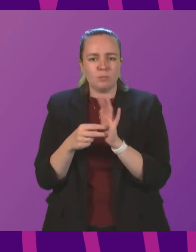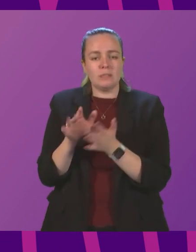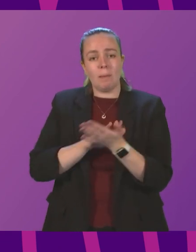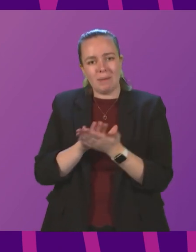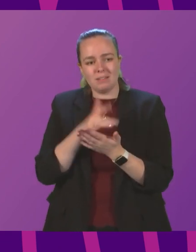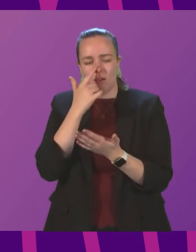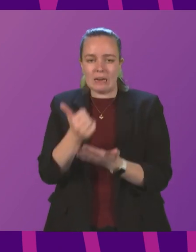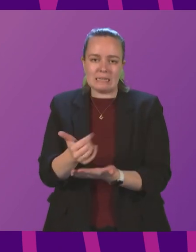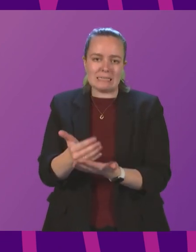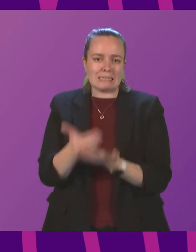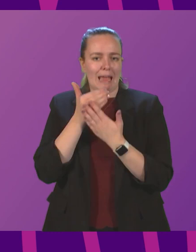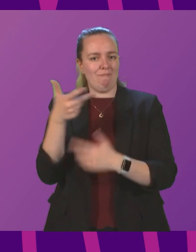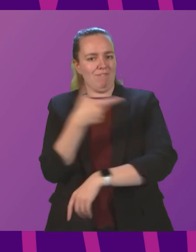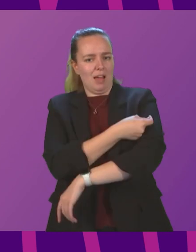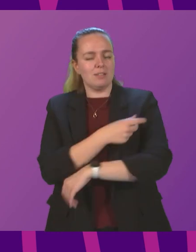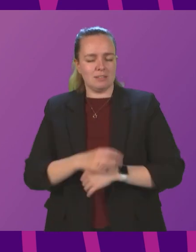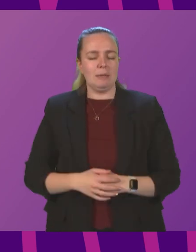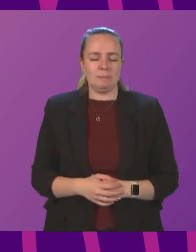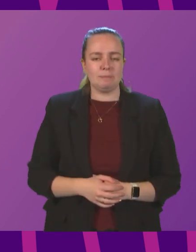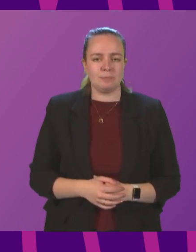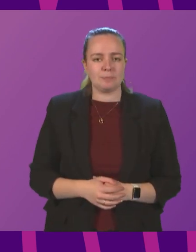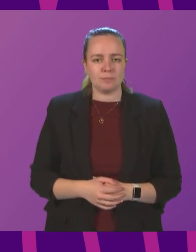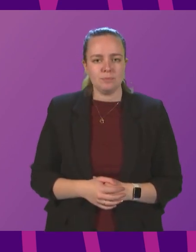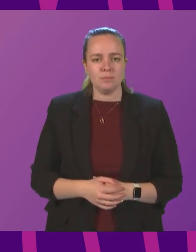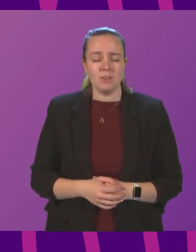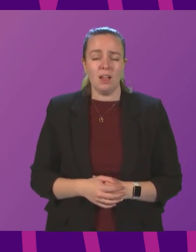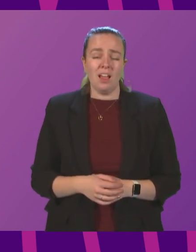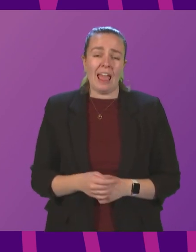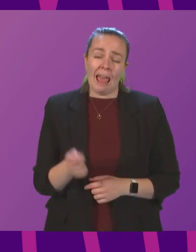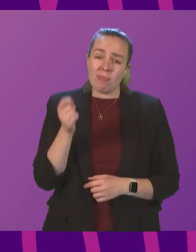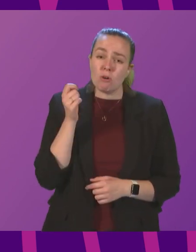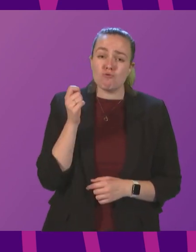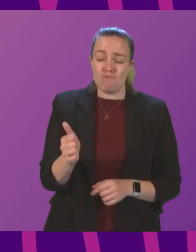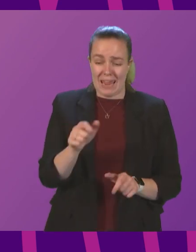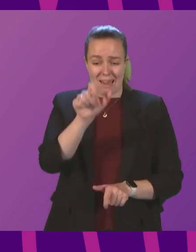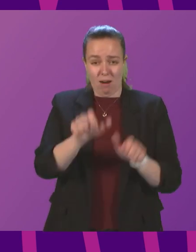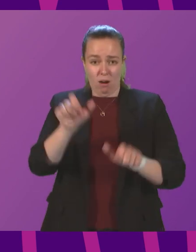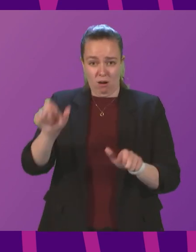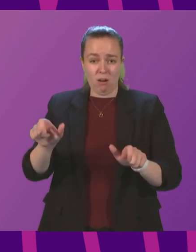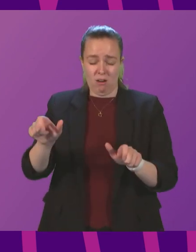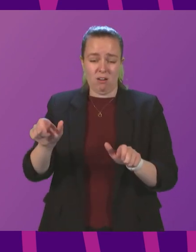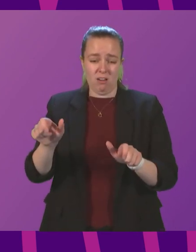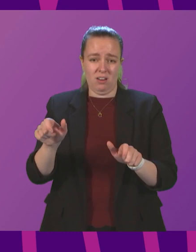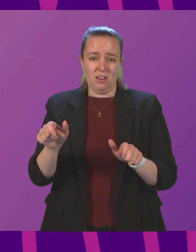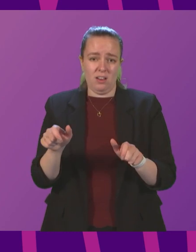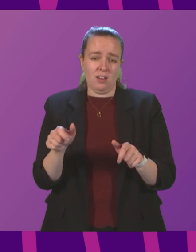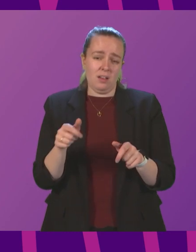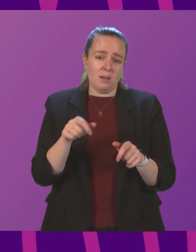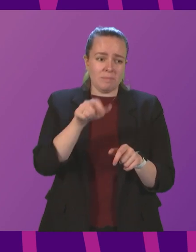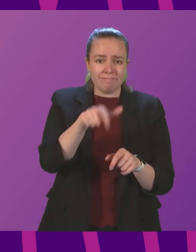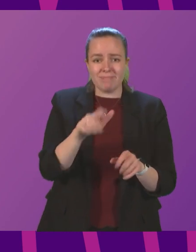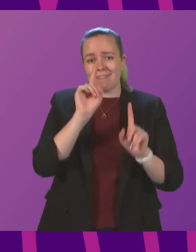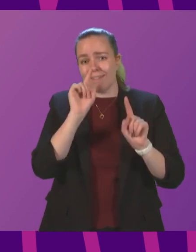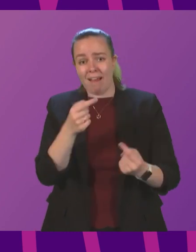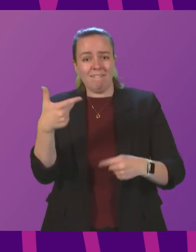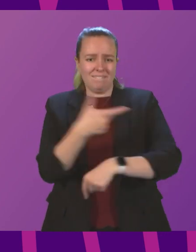enable safe vaccination. In the rare cases that I'm talking about where an individual cannot